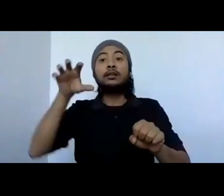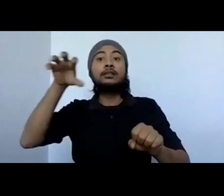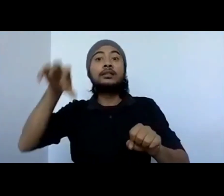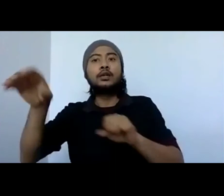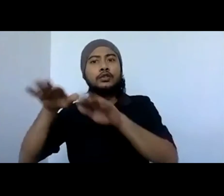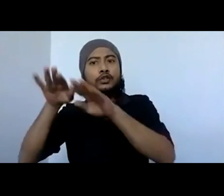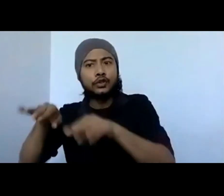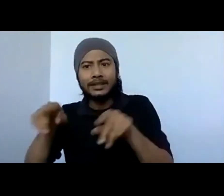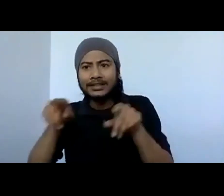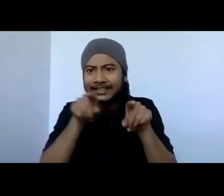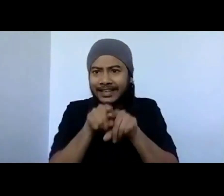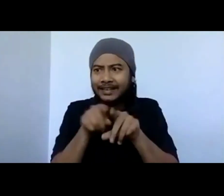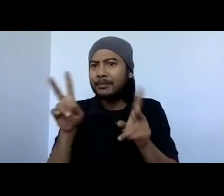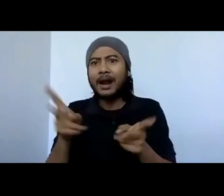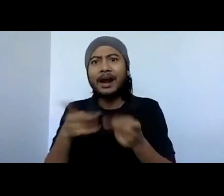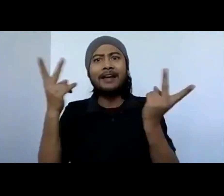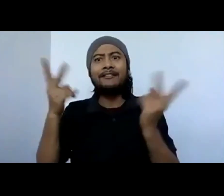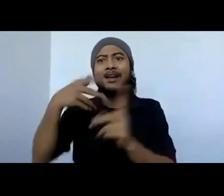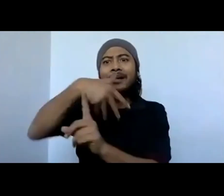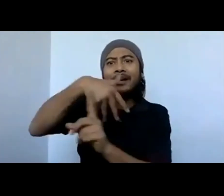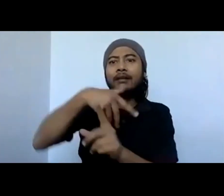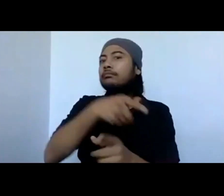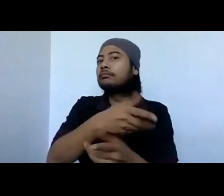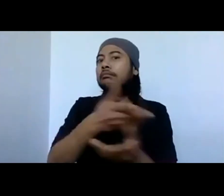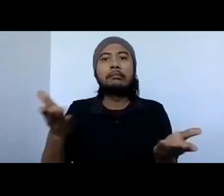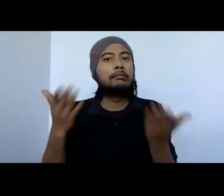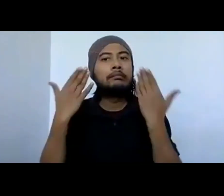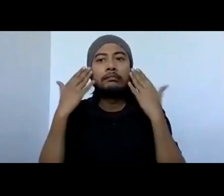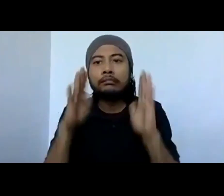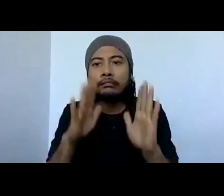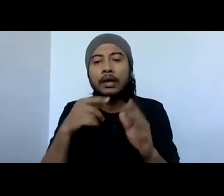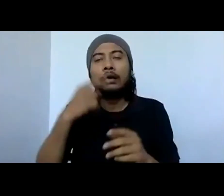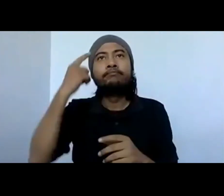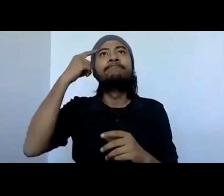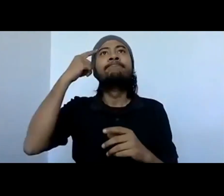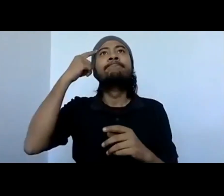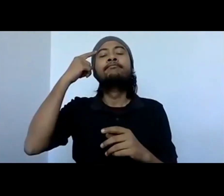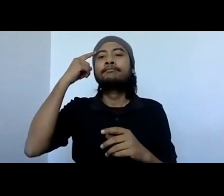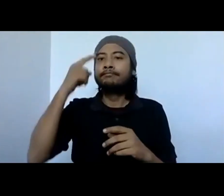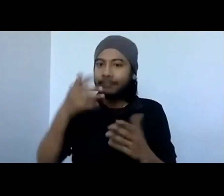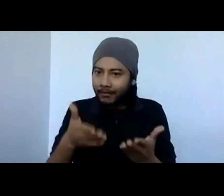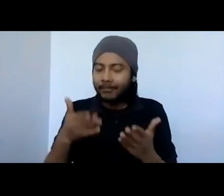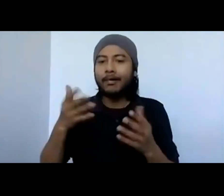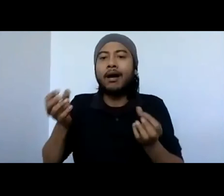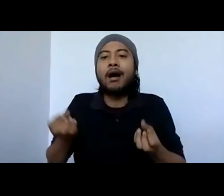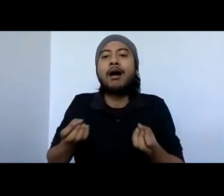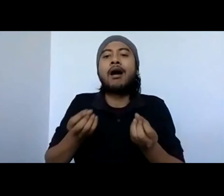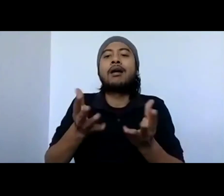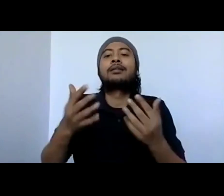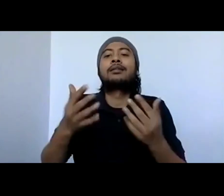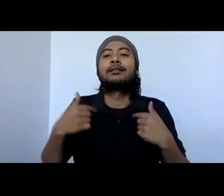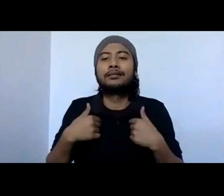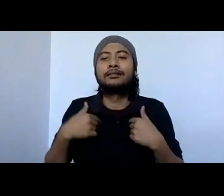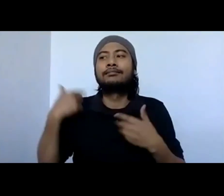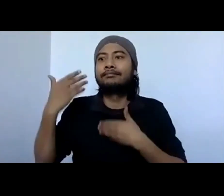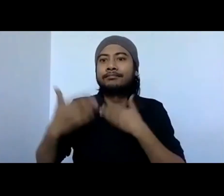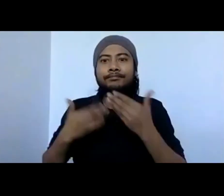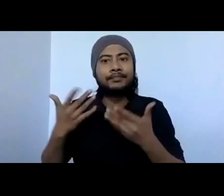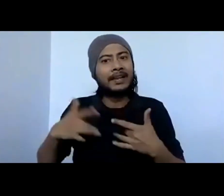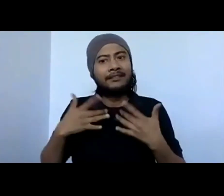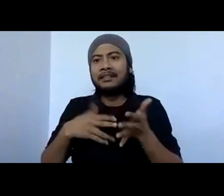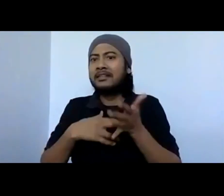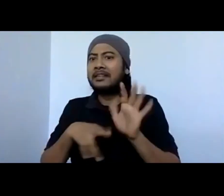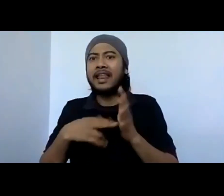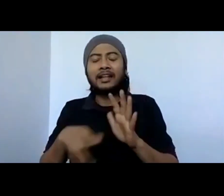so that's how the journey began. And the whole thing kind of grew organically in the